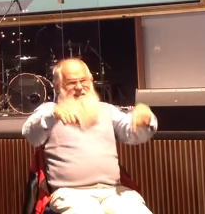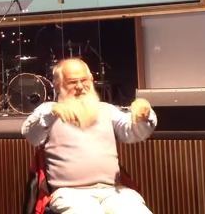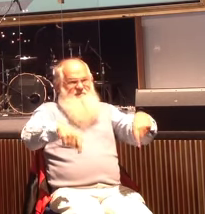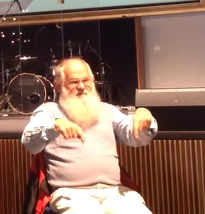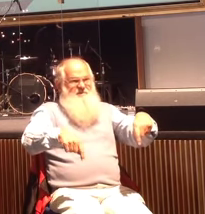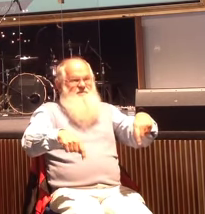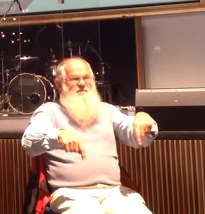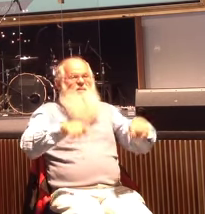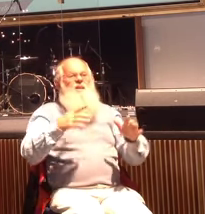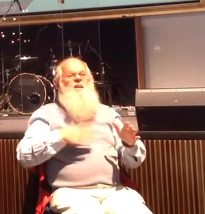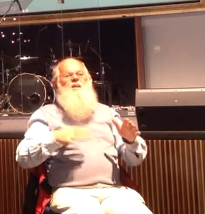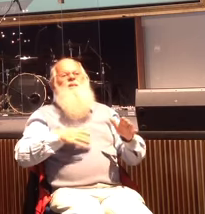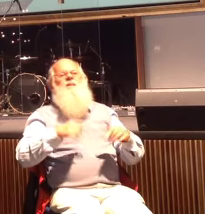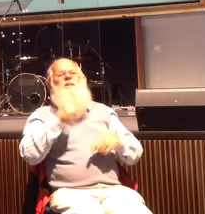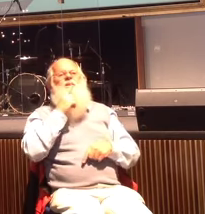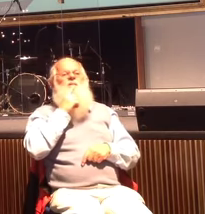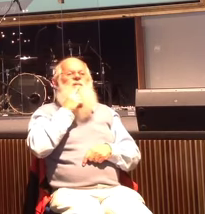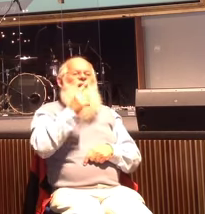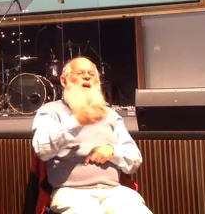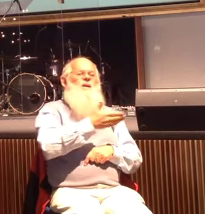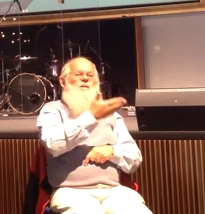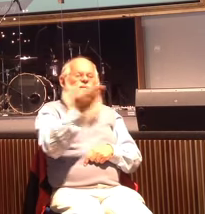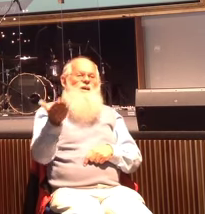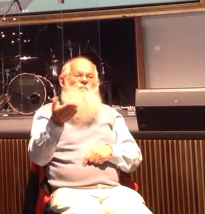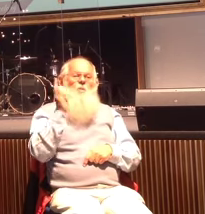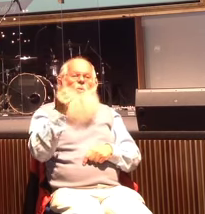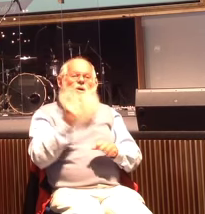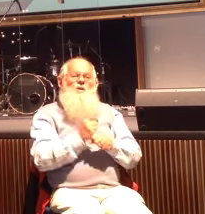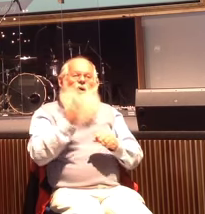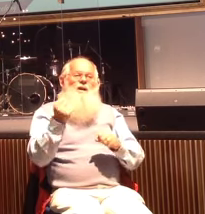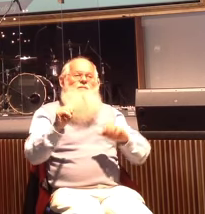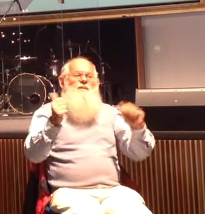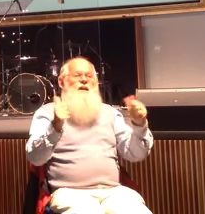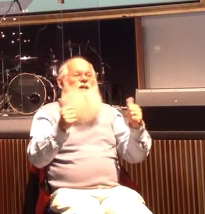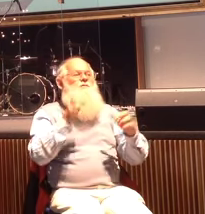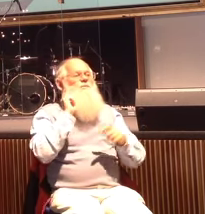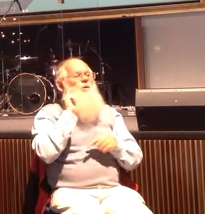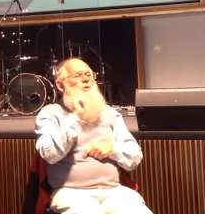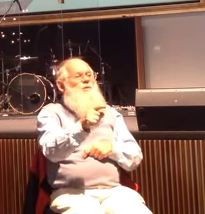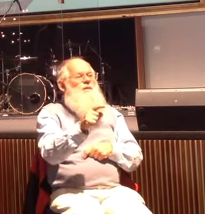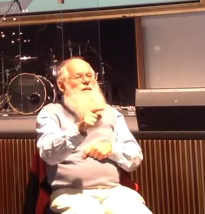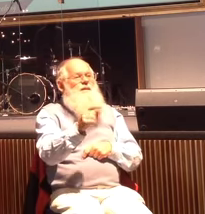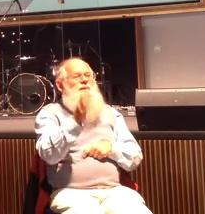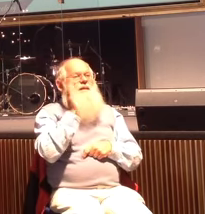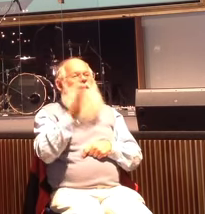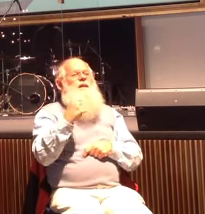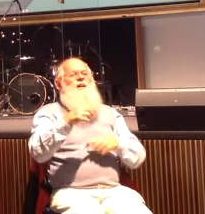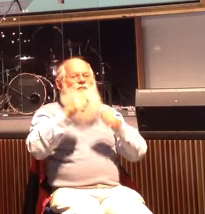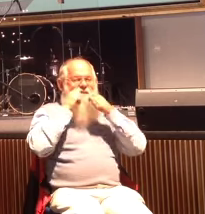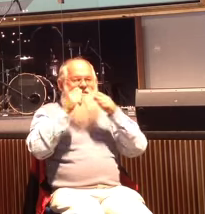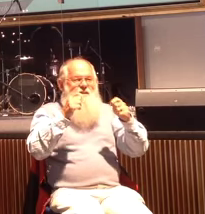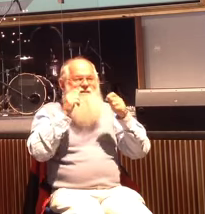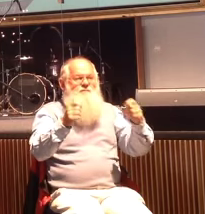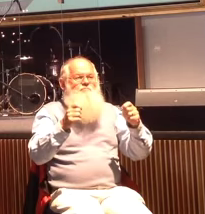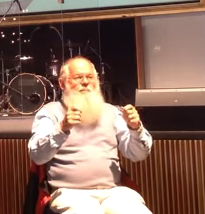and you need to tell them what God has done for you you see he now had his testimony and he now was sent on mission